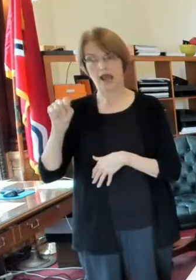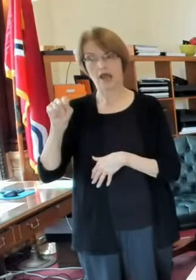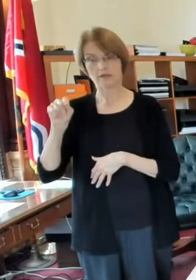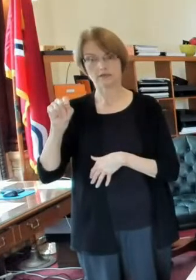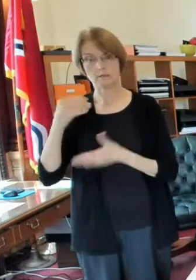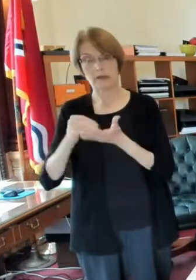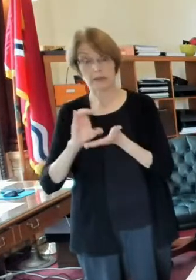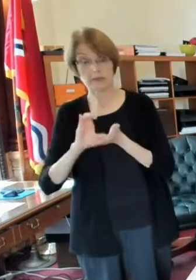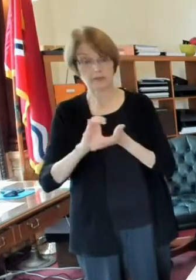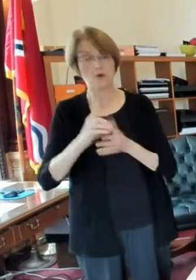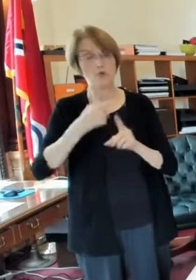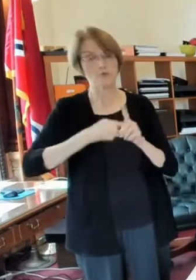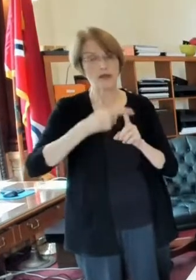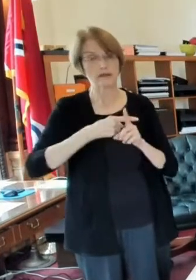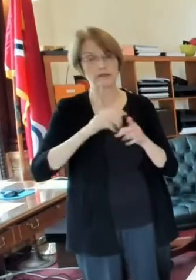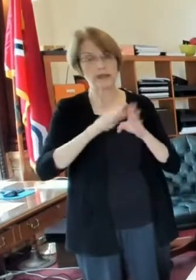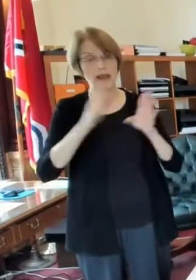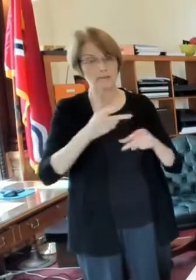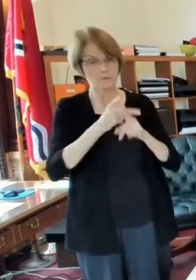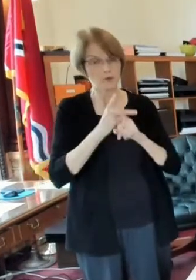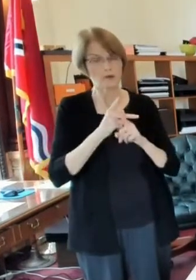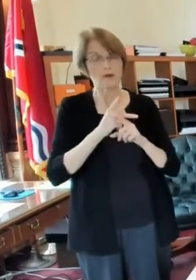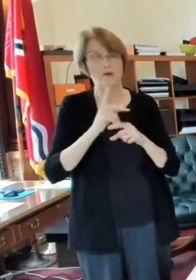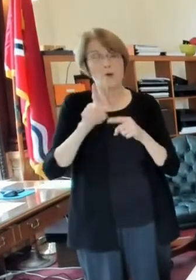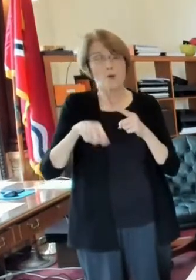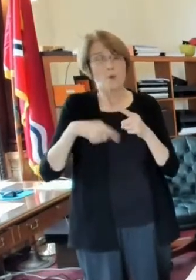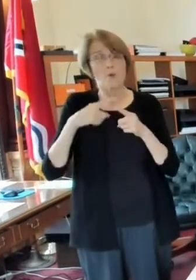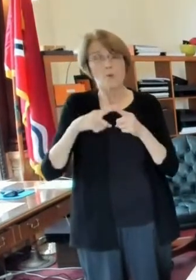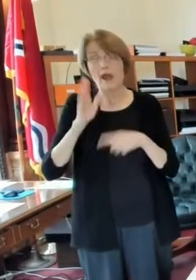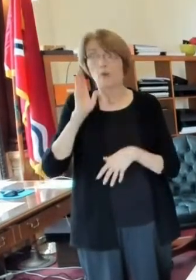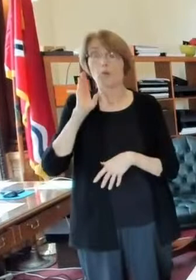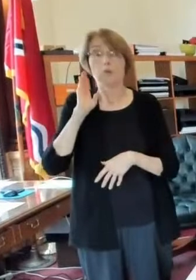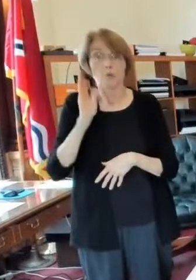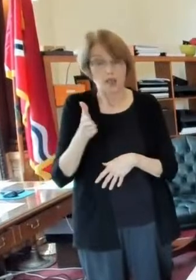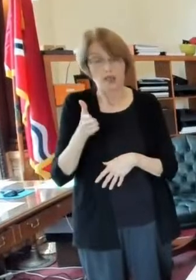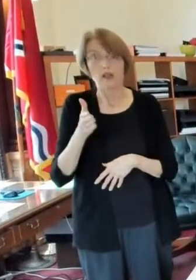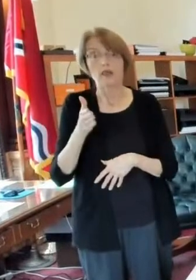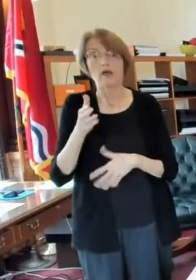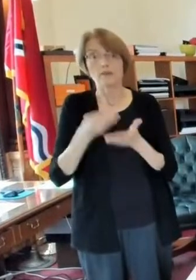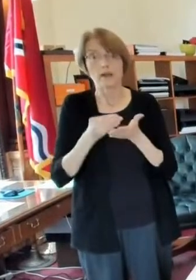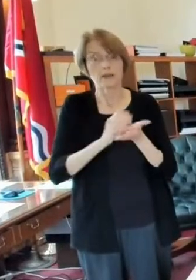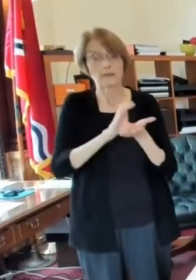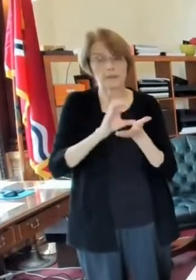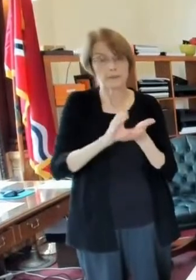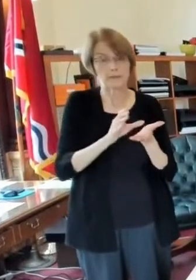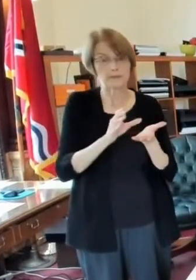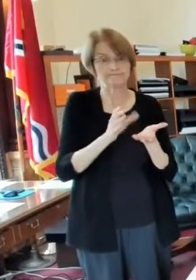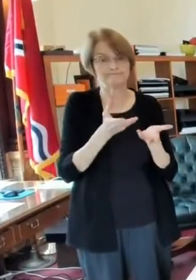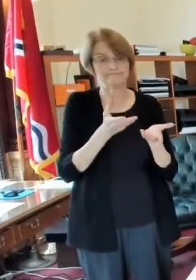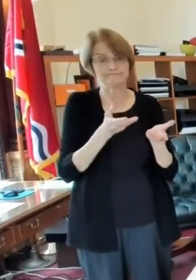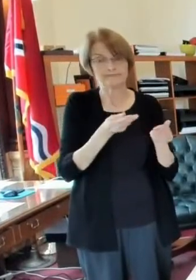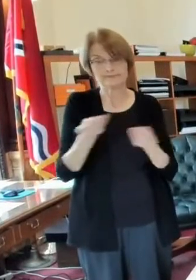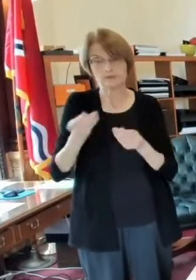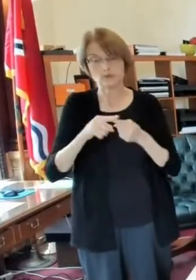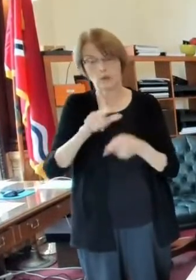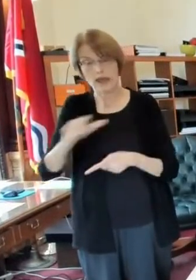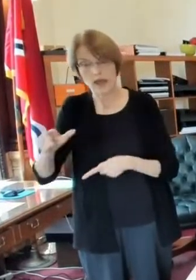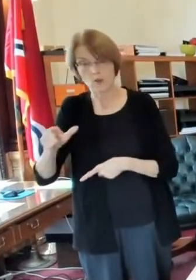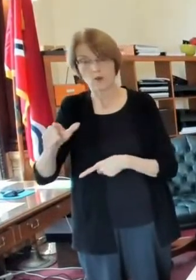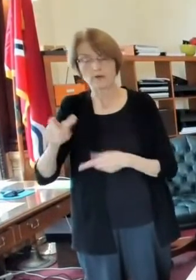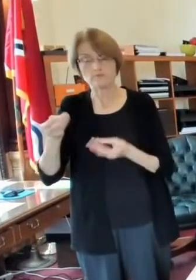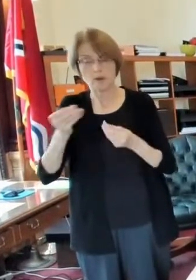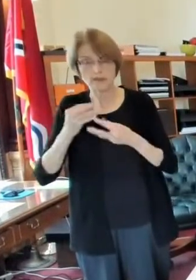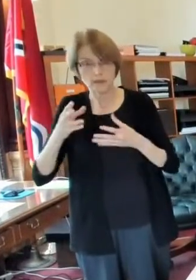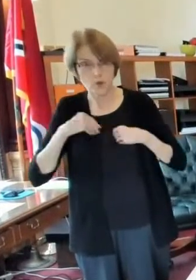mortgage when does some of that assistance begin to finally make it to landlords and property owners uh it's already begun making it to landlords